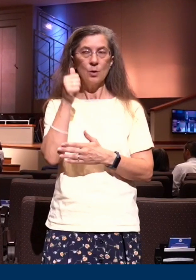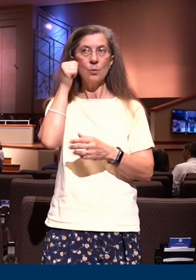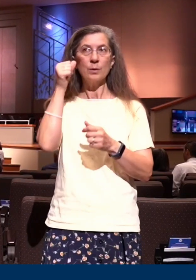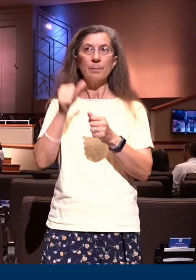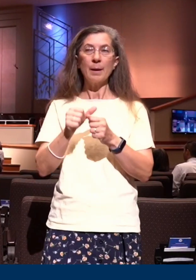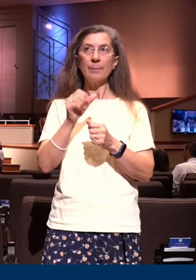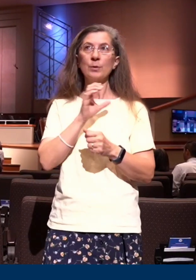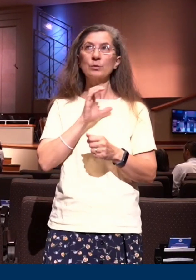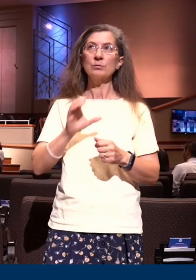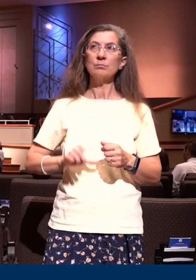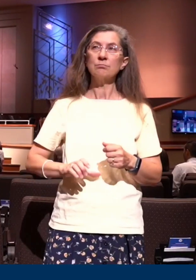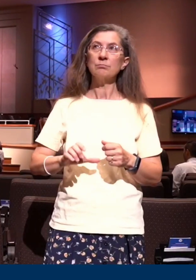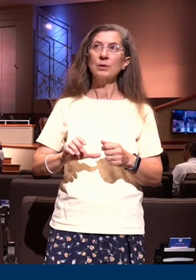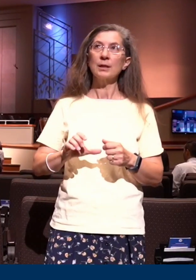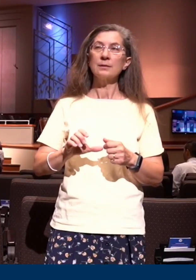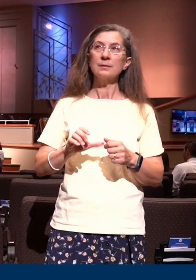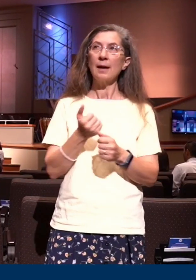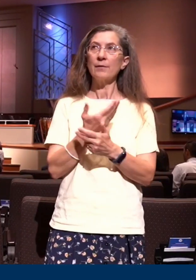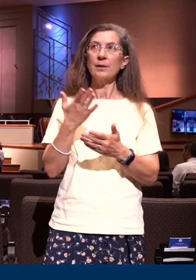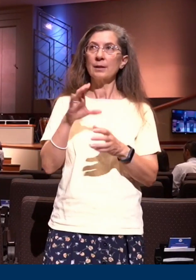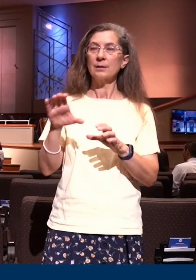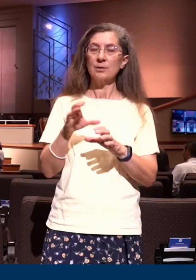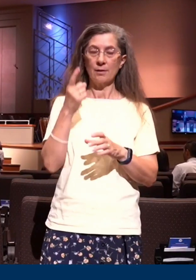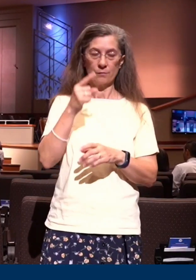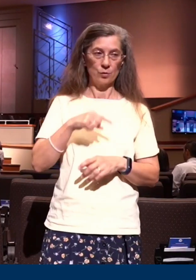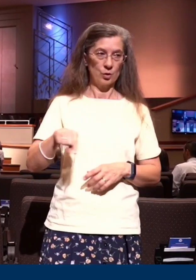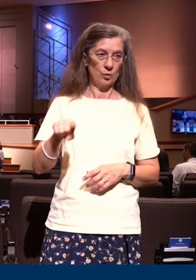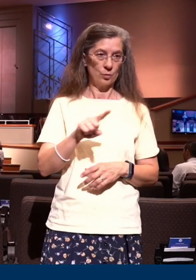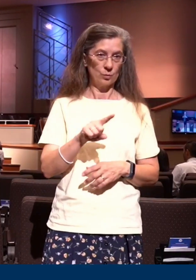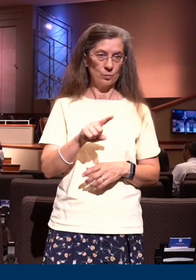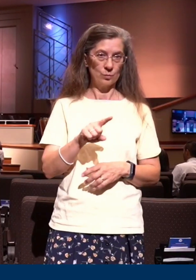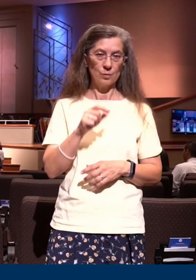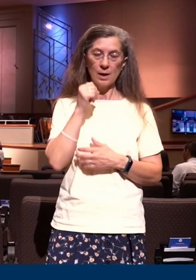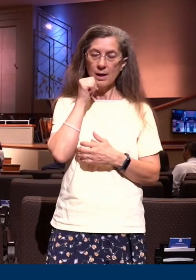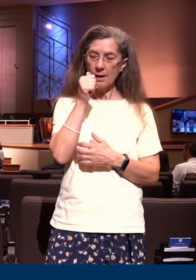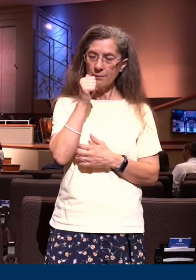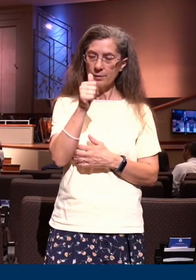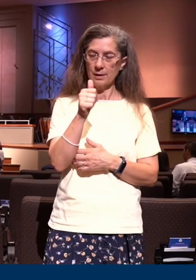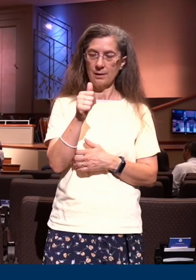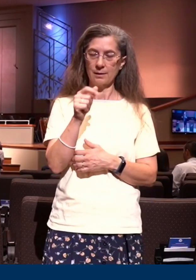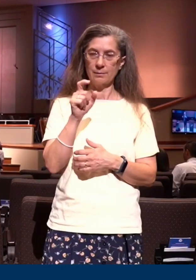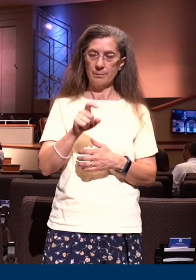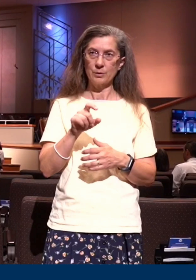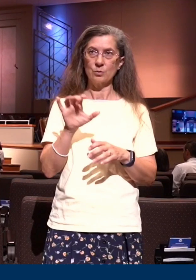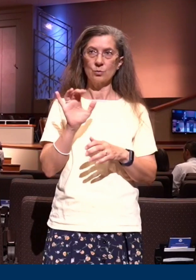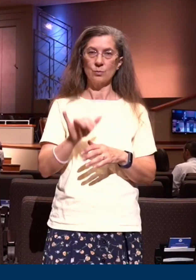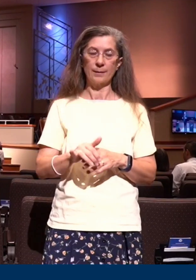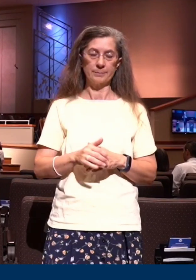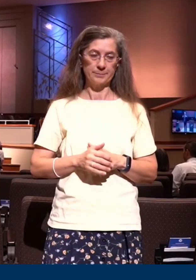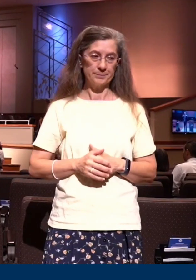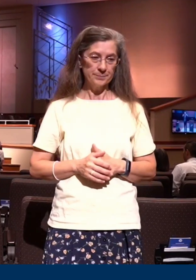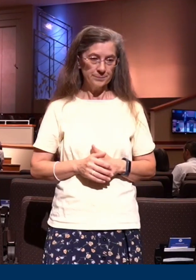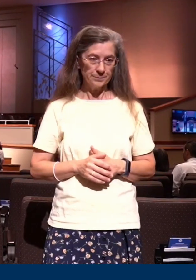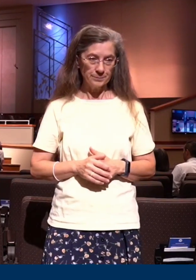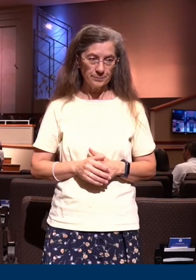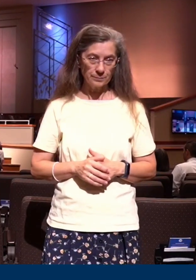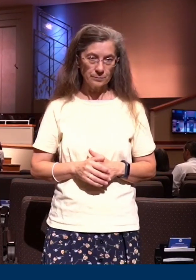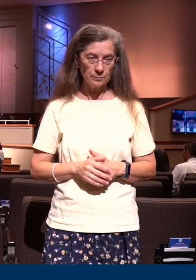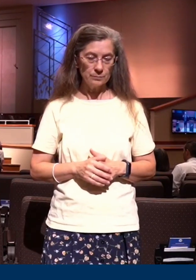a few days without suddenly being very susceptible to that flesh suit very susceptible to those old habits of anger